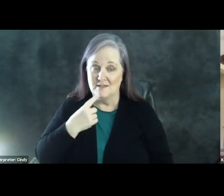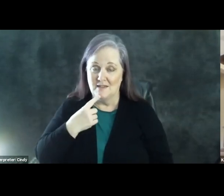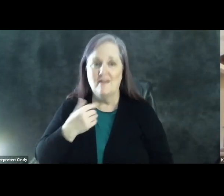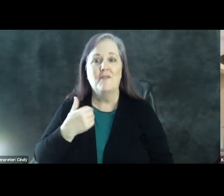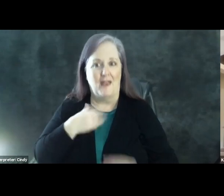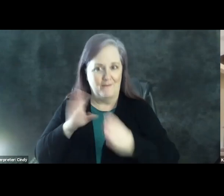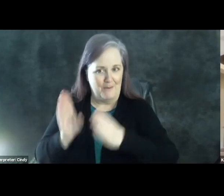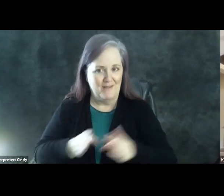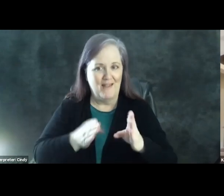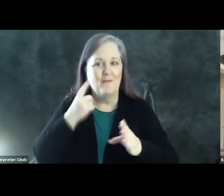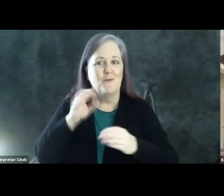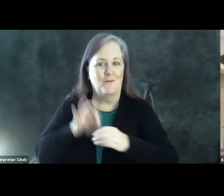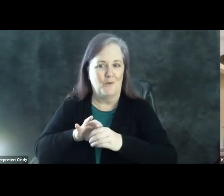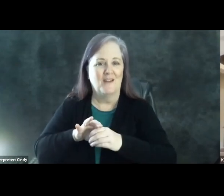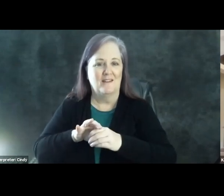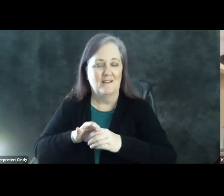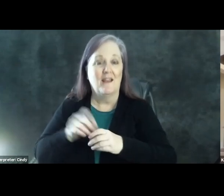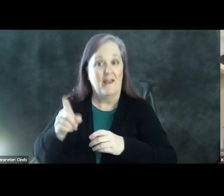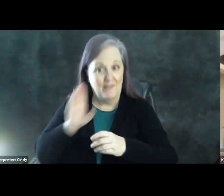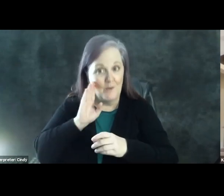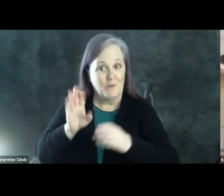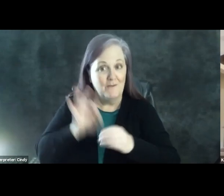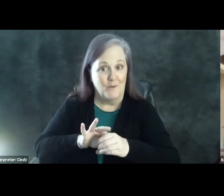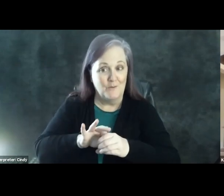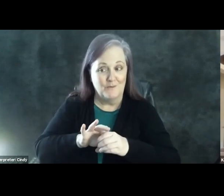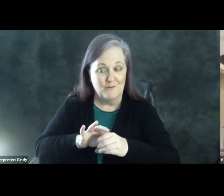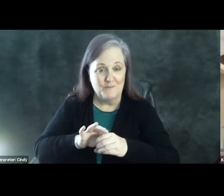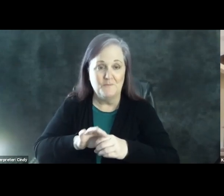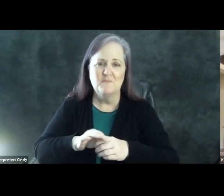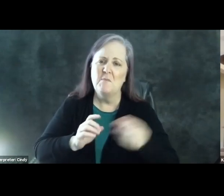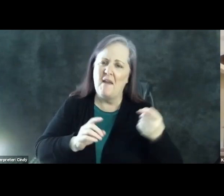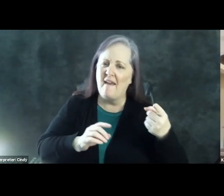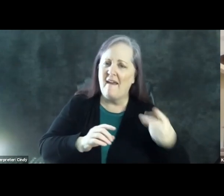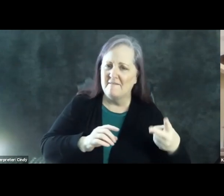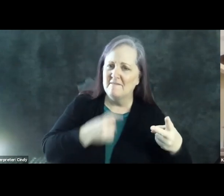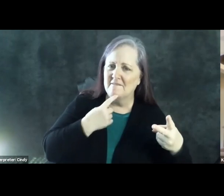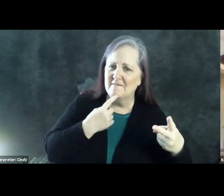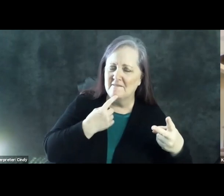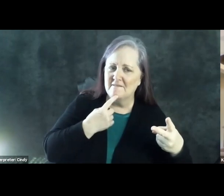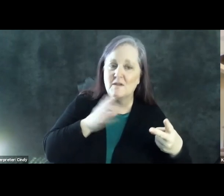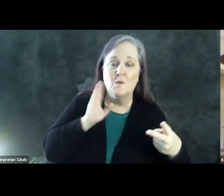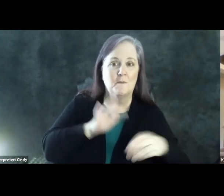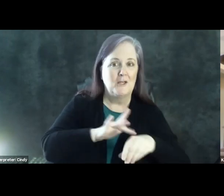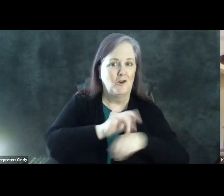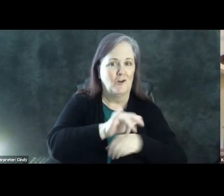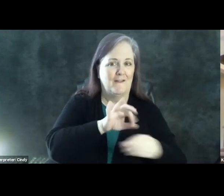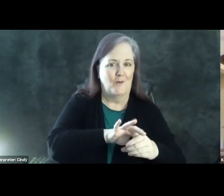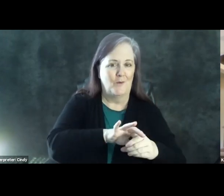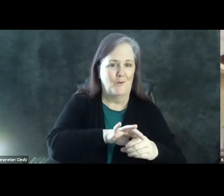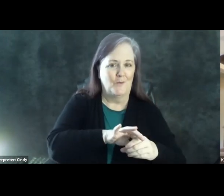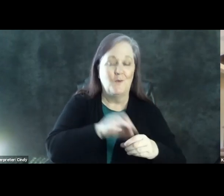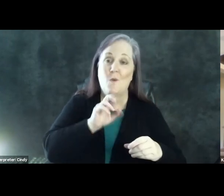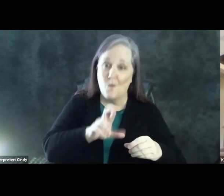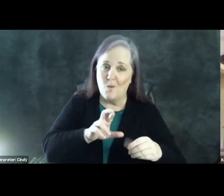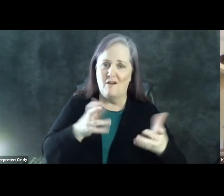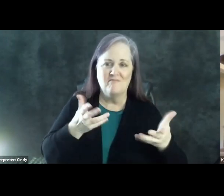plan to vote and are planning to vote. And about half report that they are going to be early voters or that they